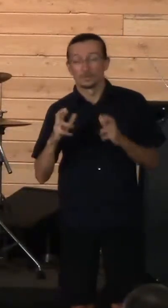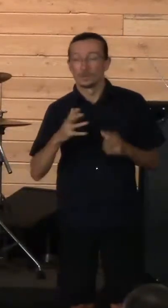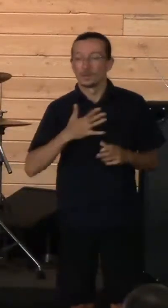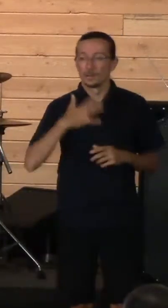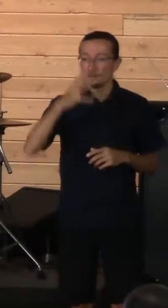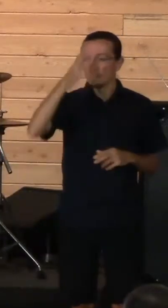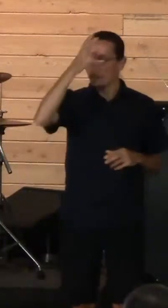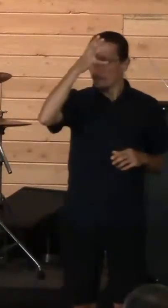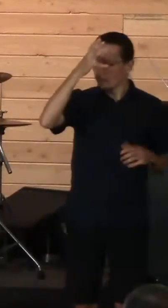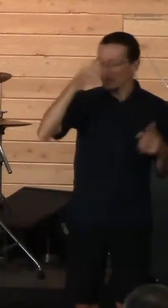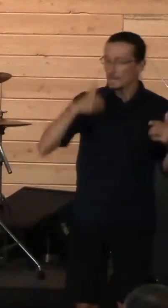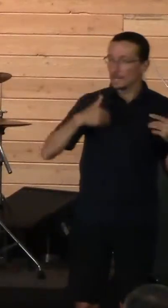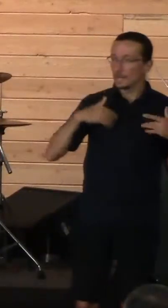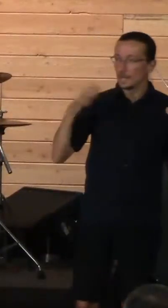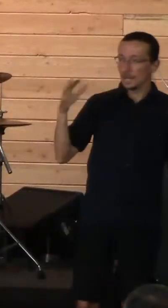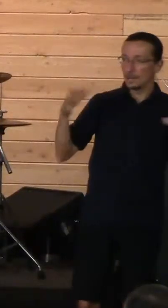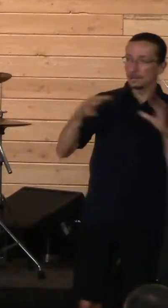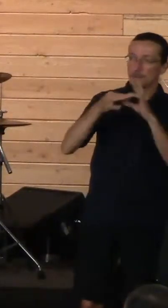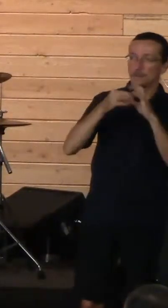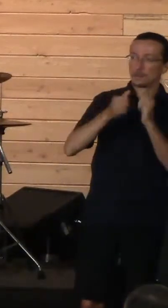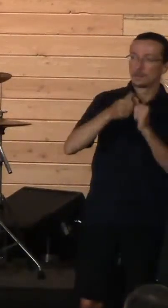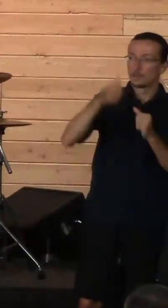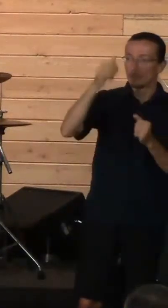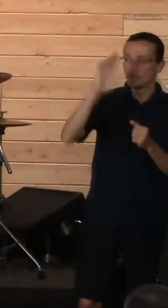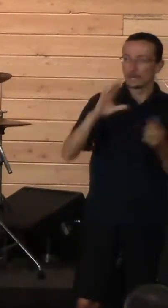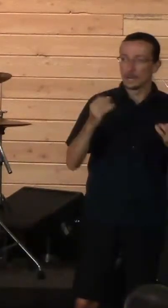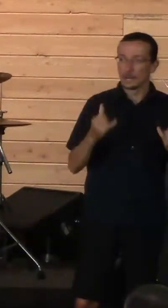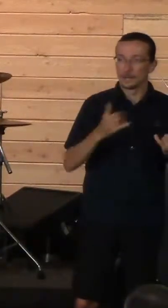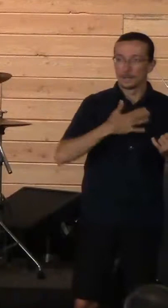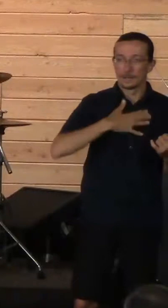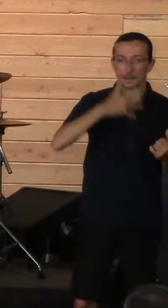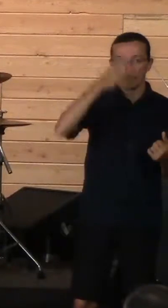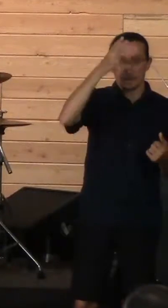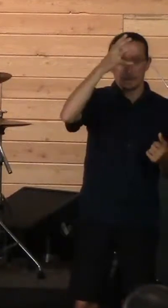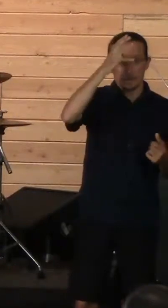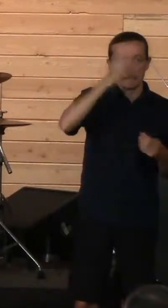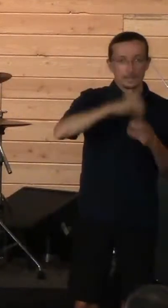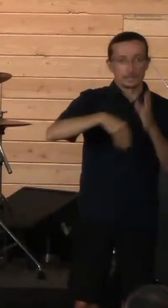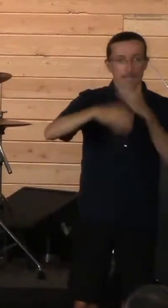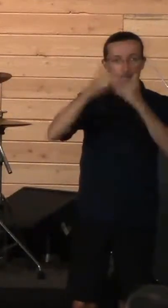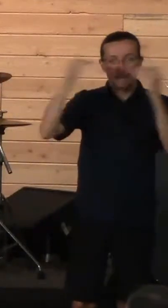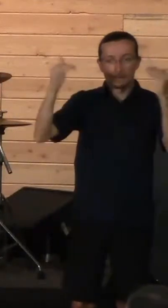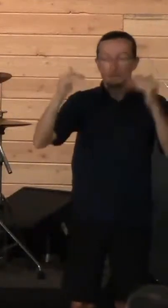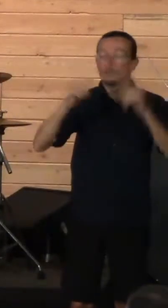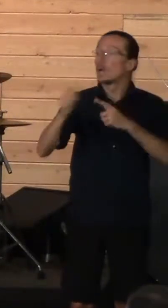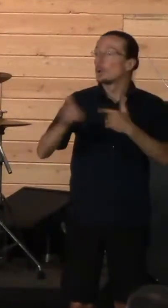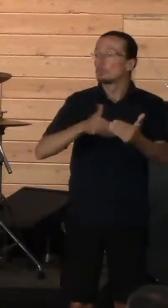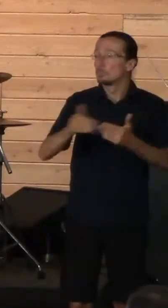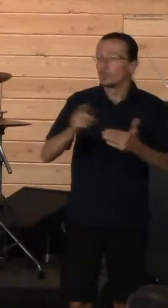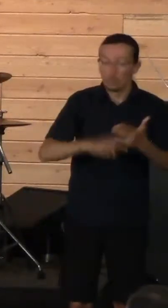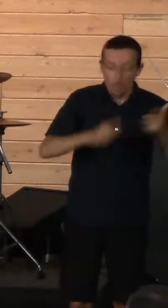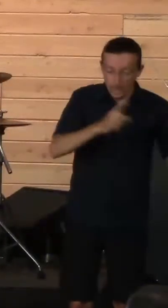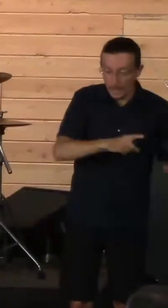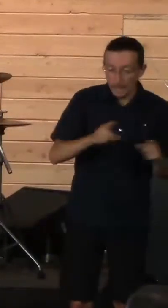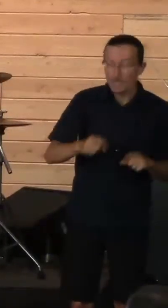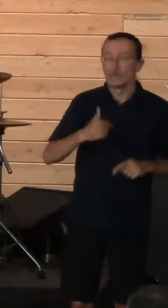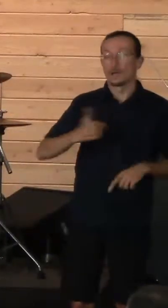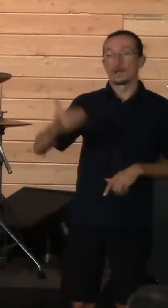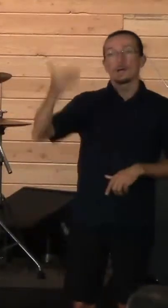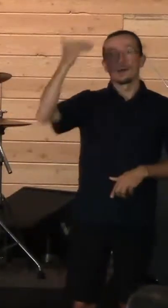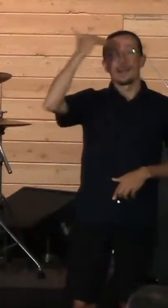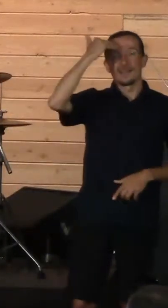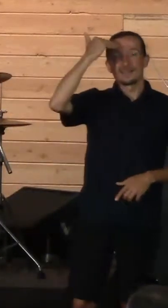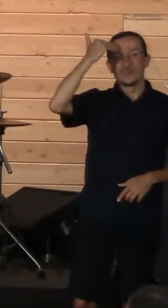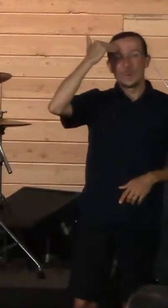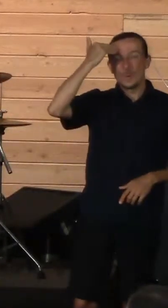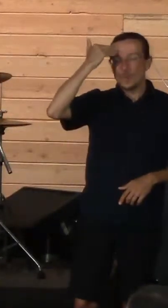reconciliation with God and that he's in heaven. But no matter what the outcome is, I know that the promise